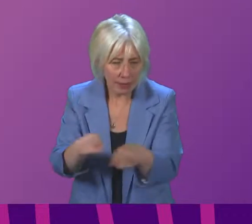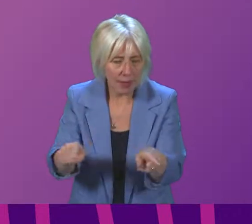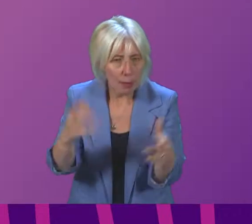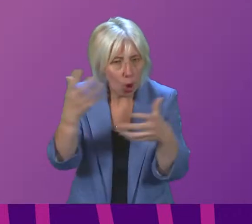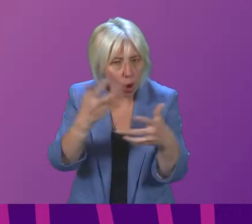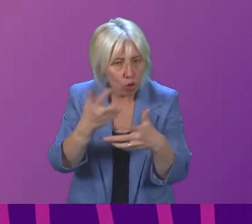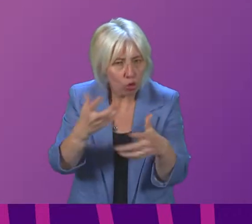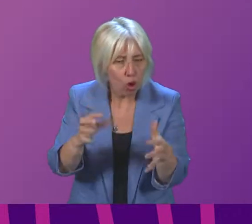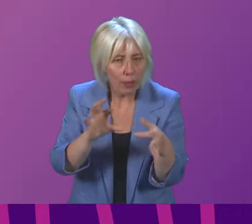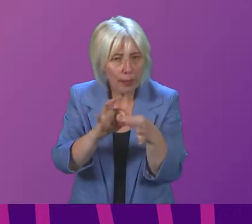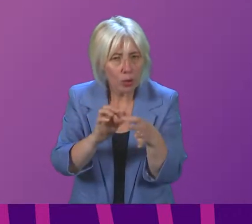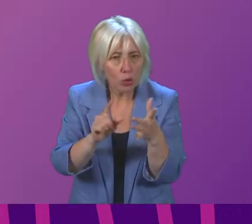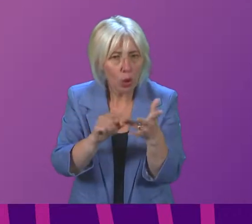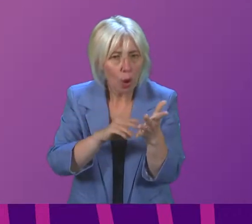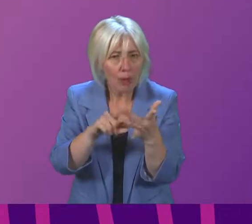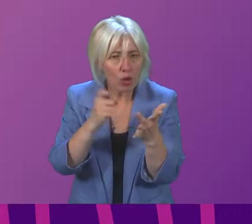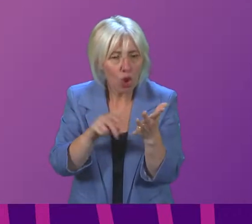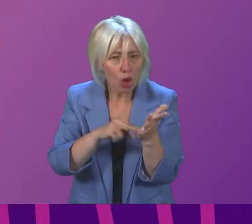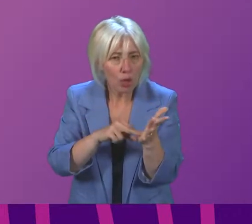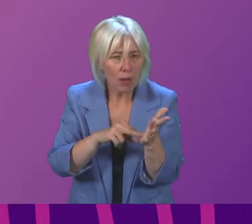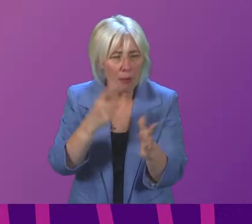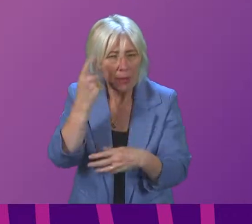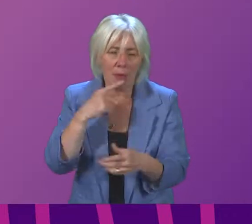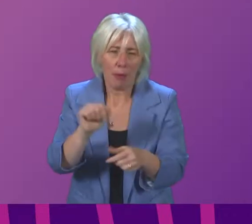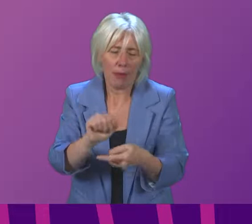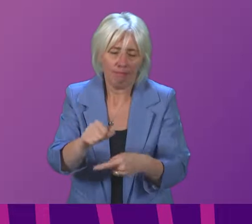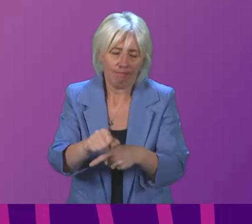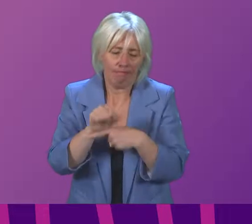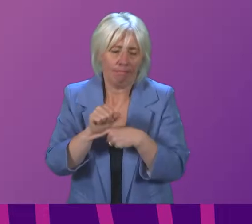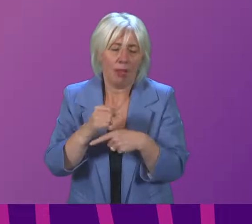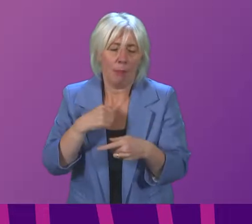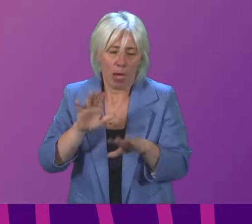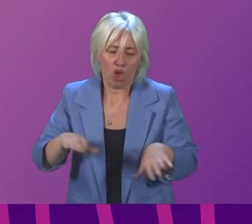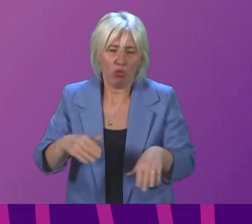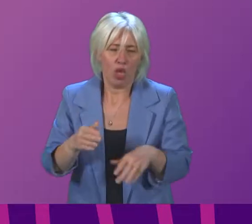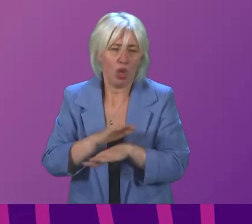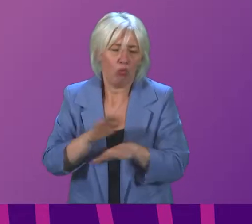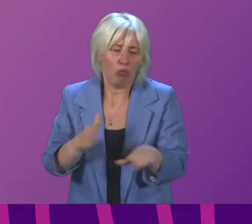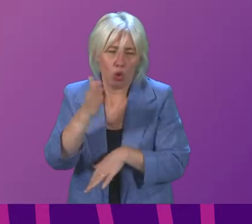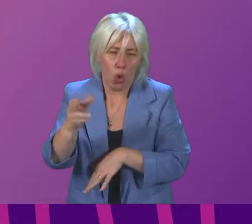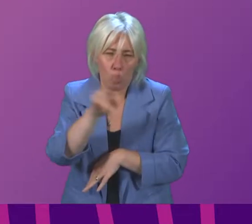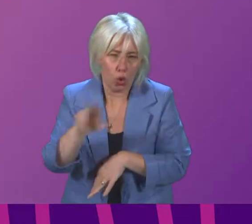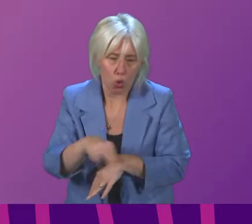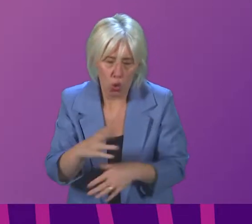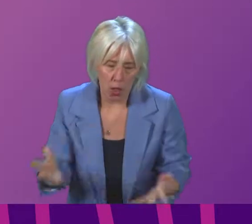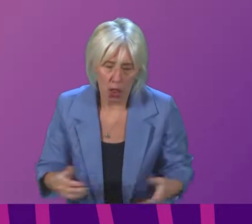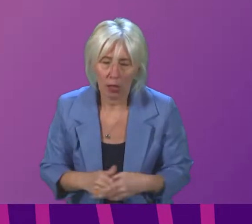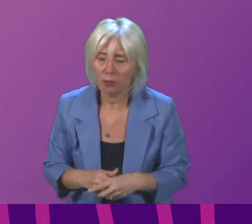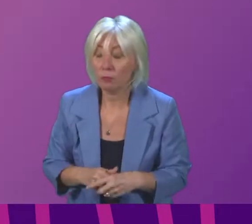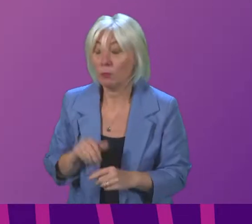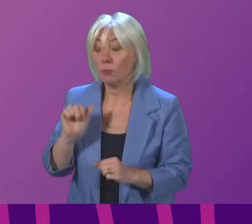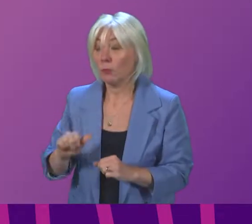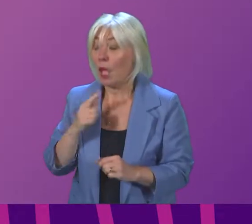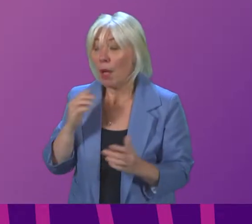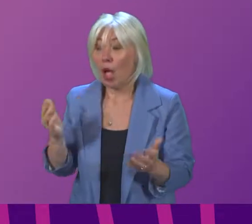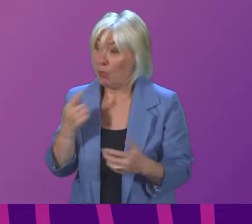Omicron variant and are considering keeping their children off school. First Minister. I would encourage parents to continue